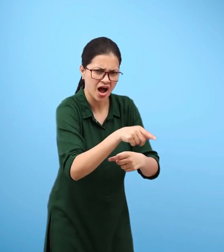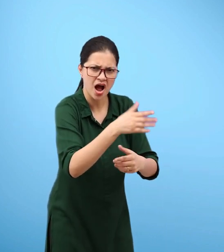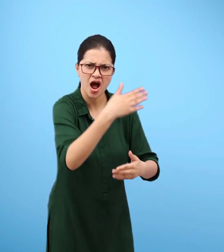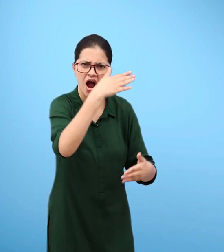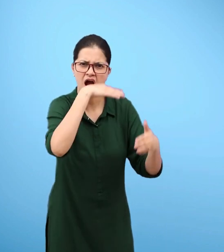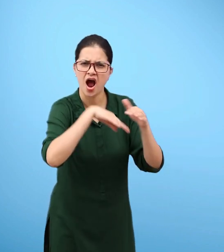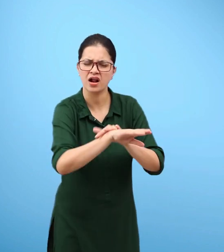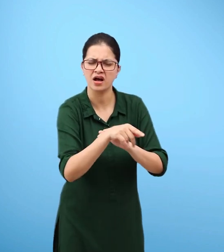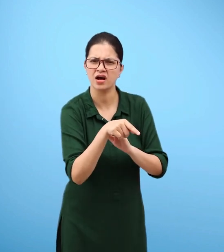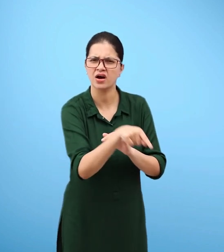Paheli to know why